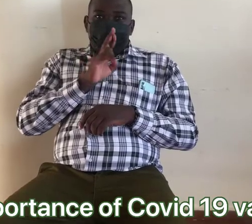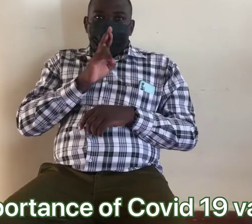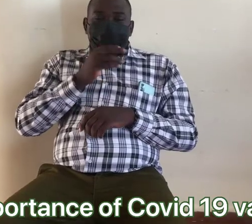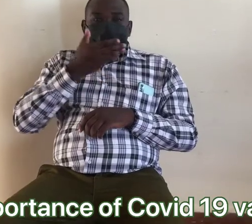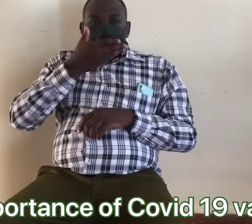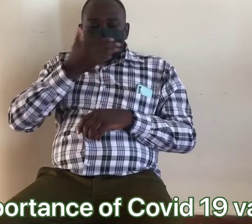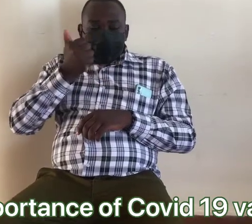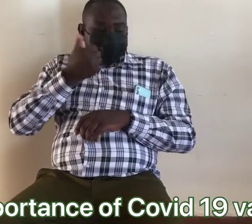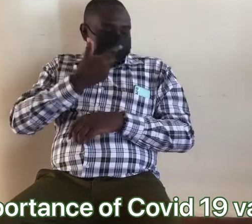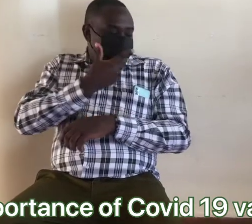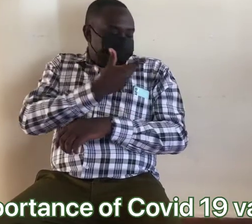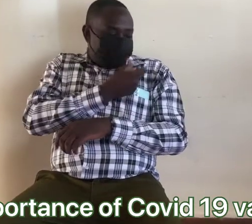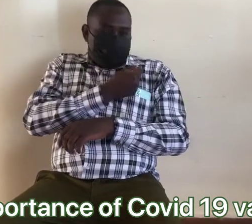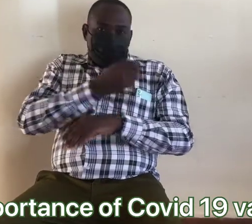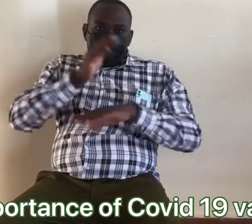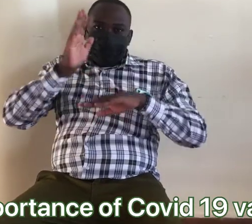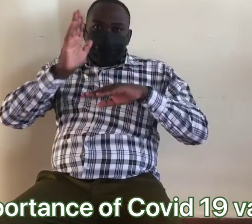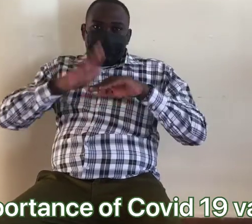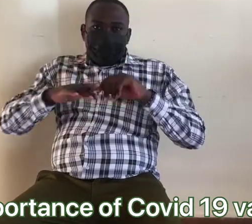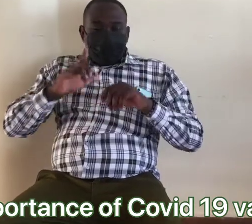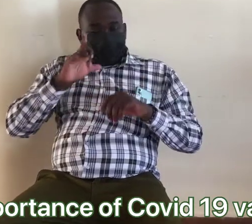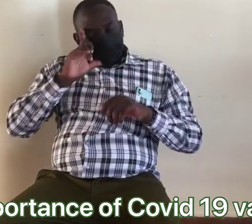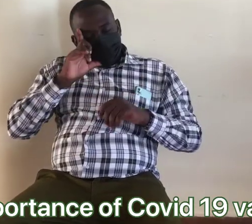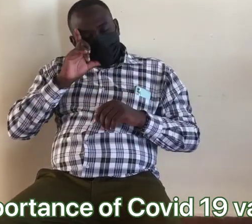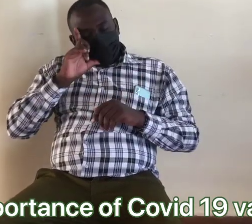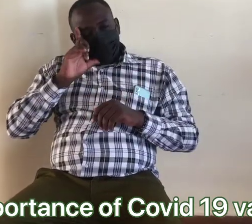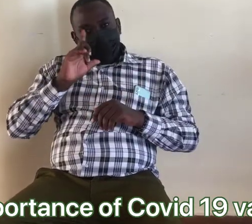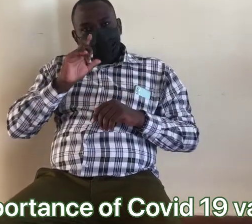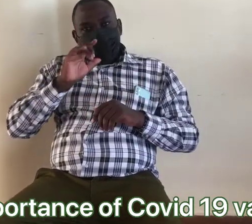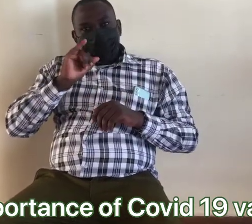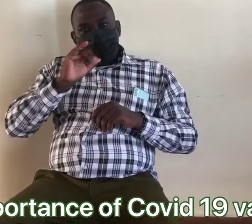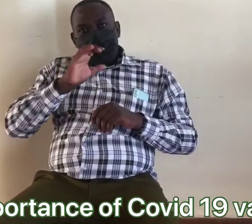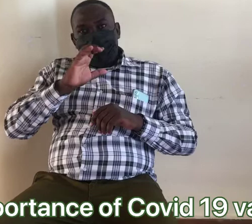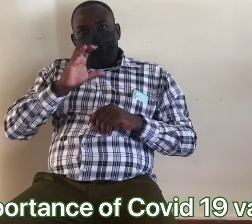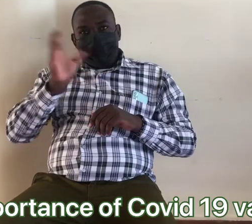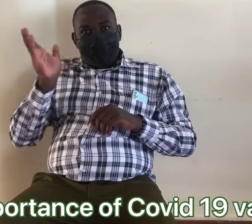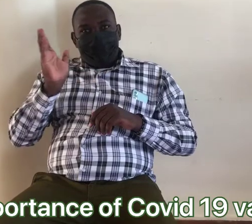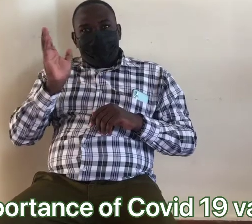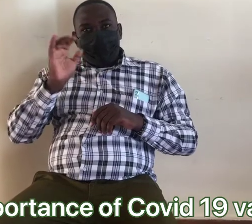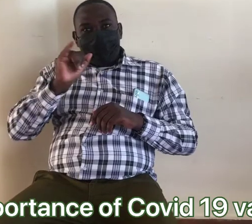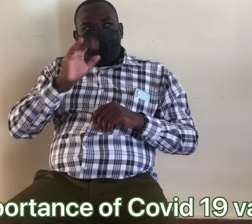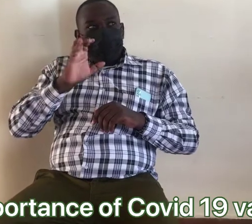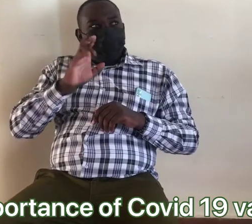You should not risk your life. It's better to be vaccinated than sleep in ICU.